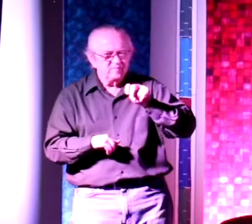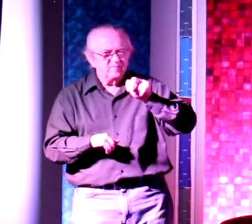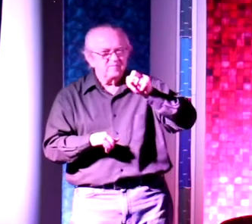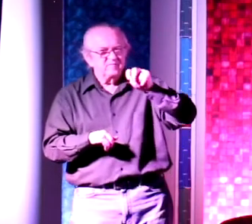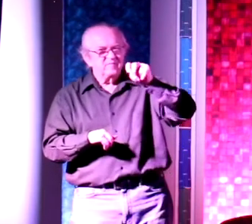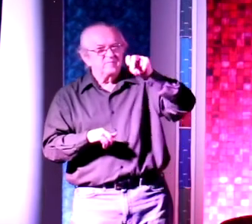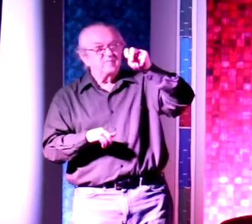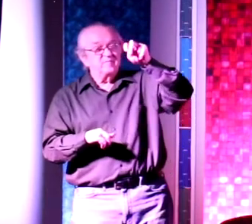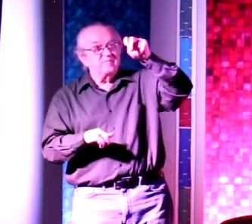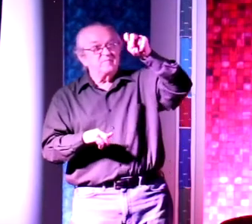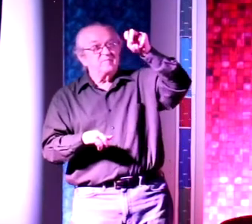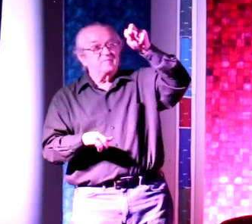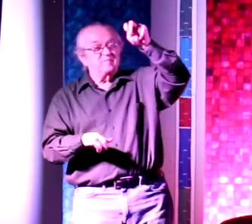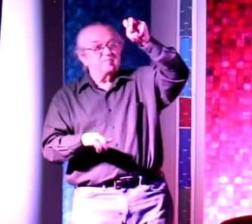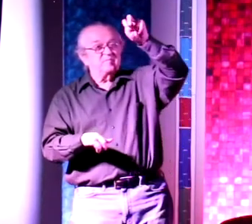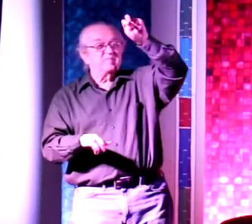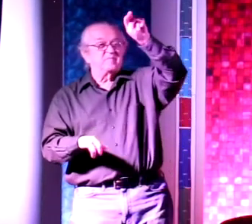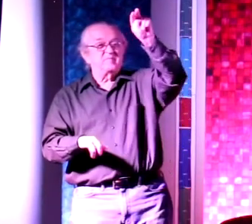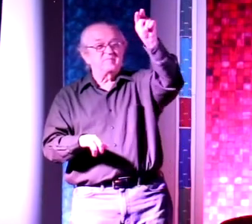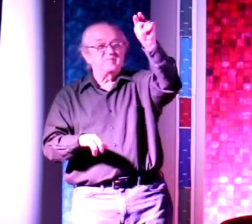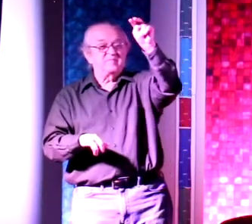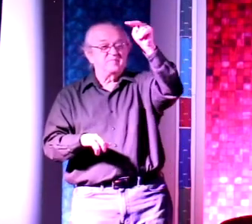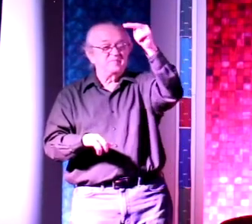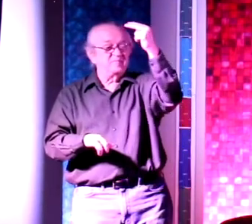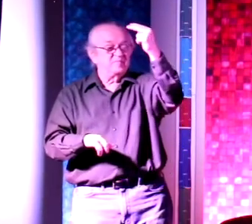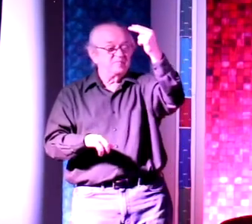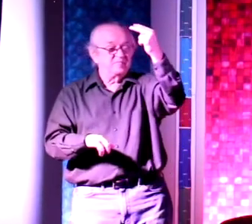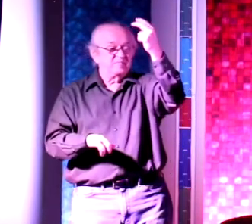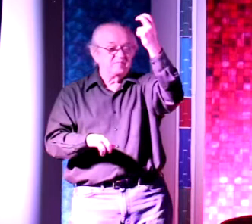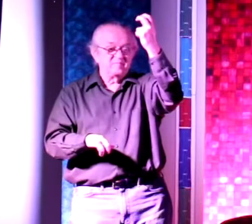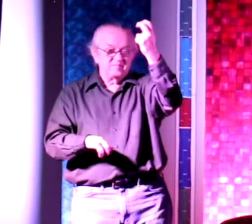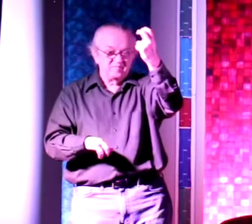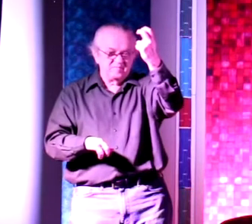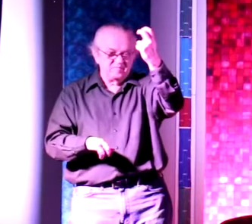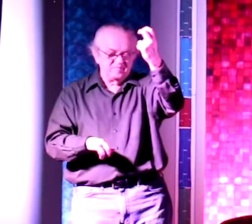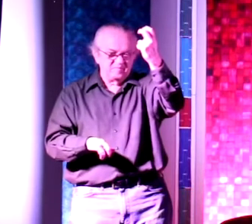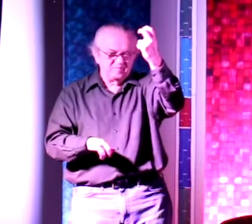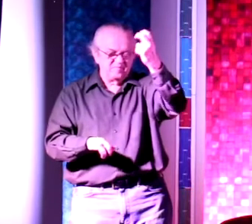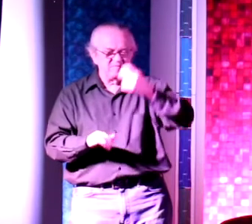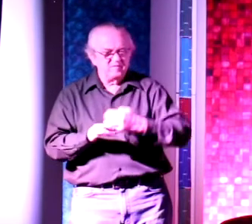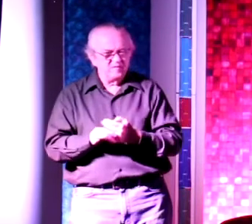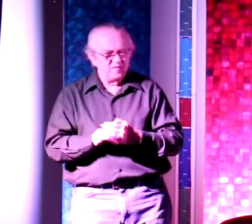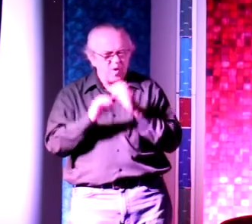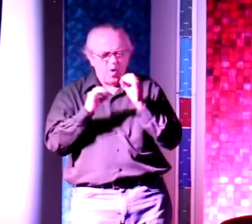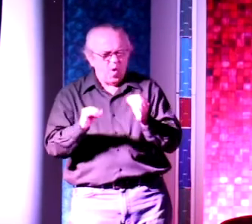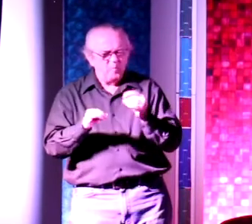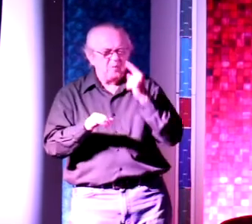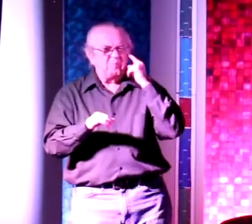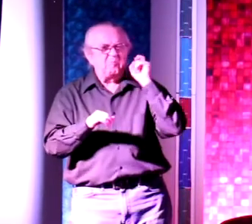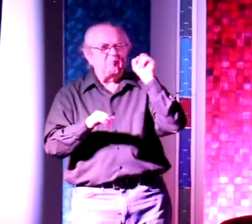and turned around and sat down. Nobody noticed